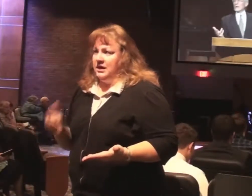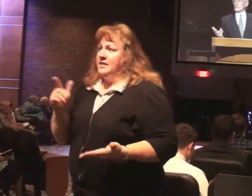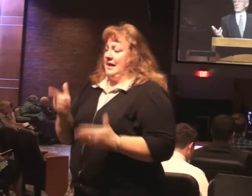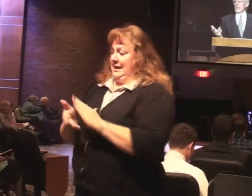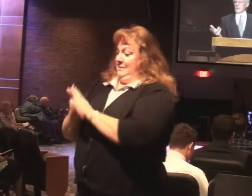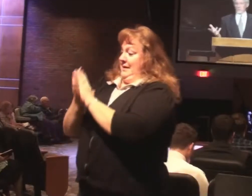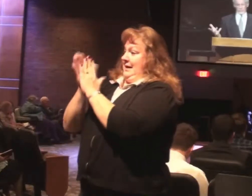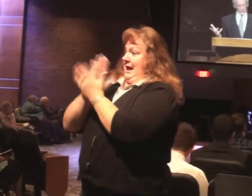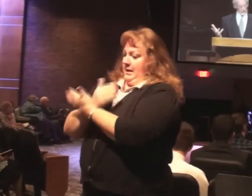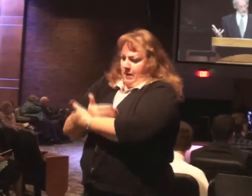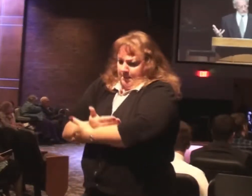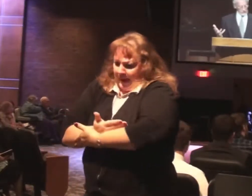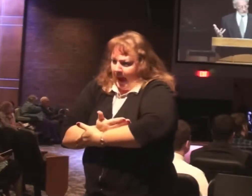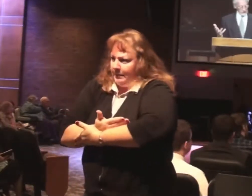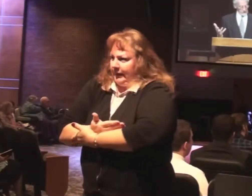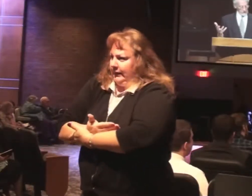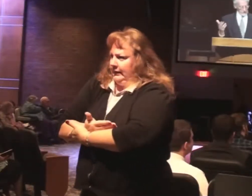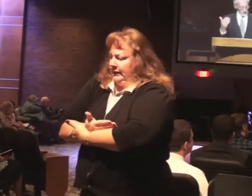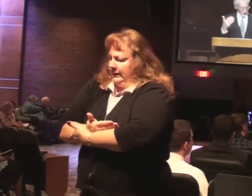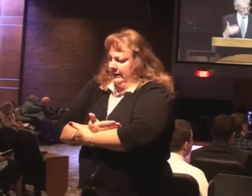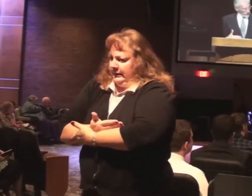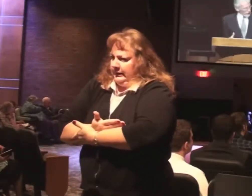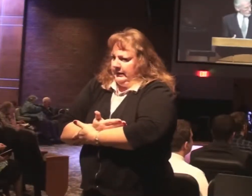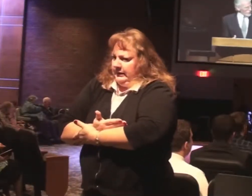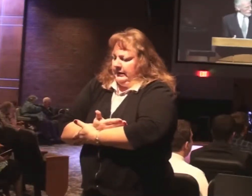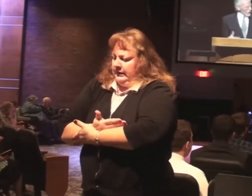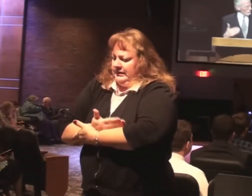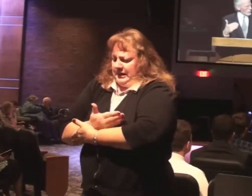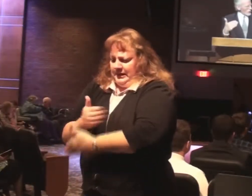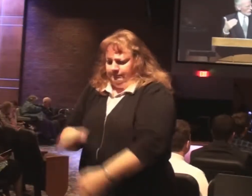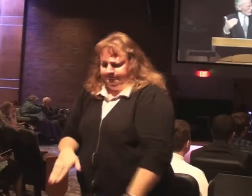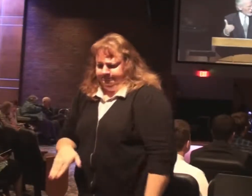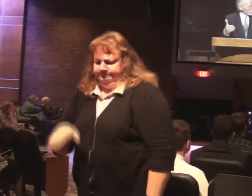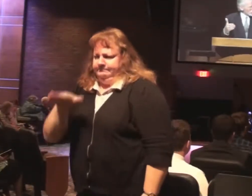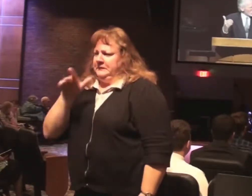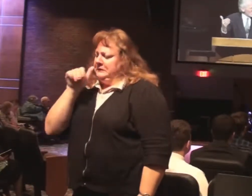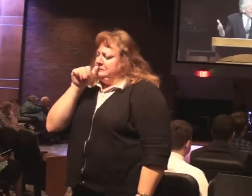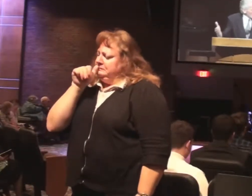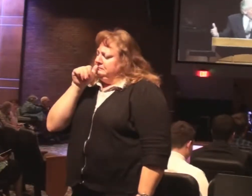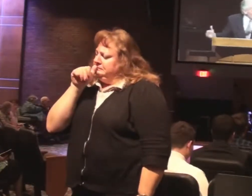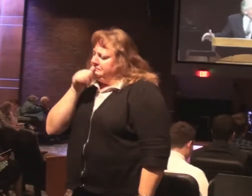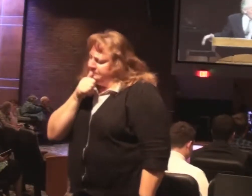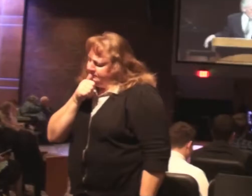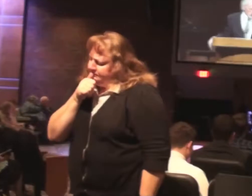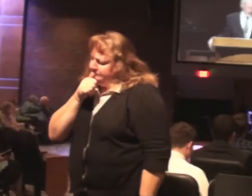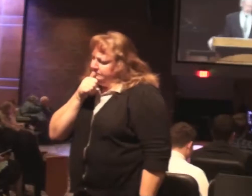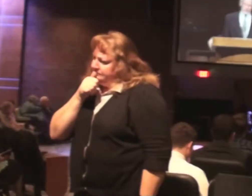the human race, to come and suffer the events of the week that is before us,